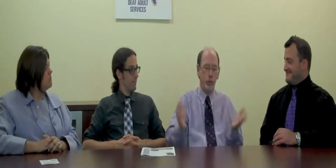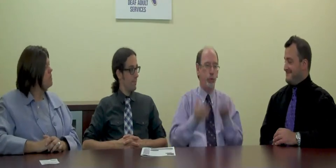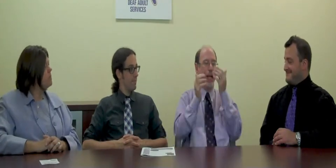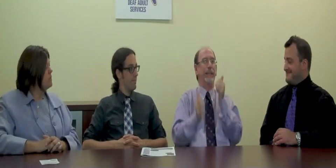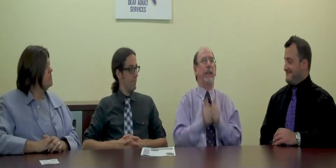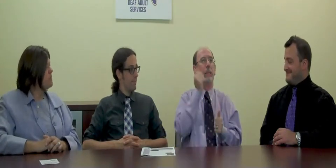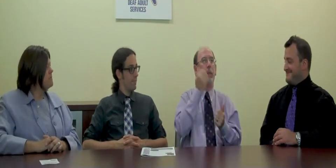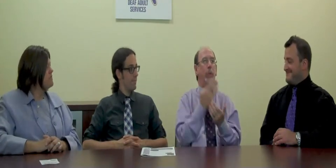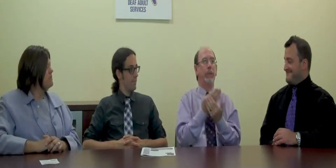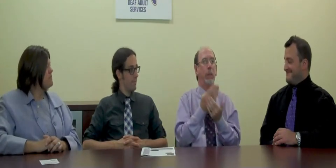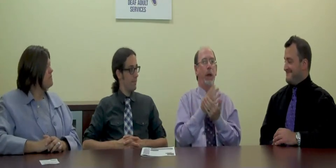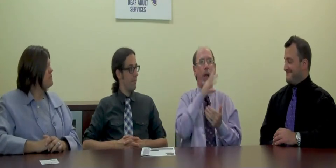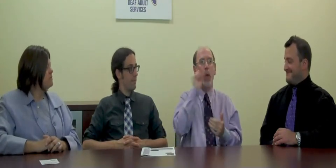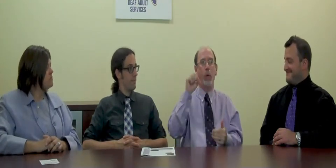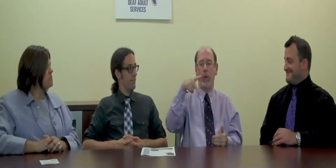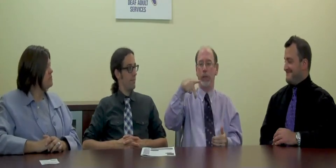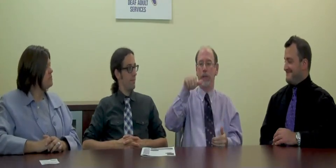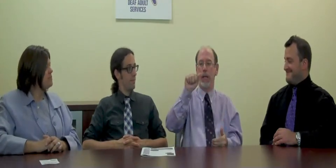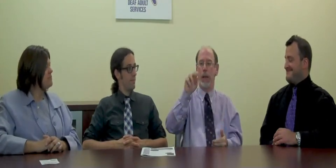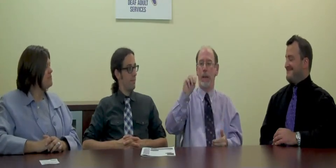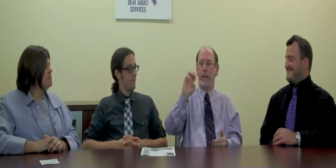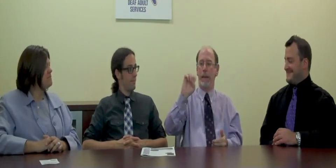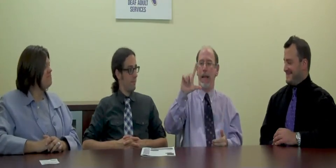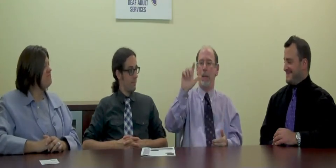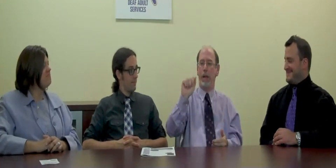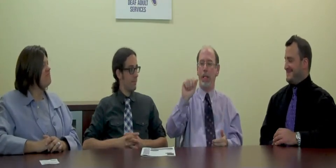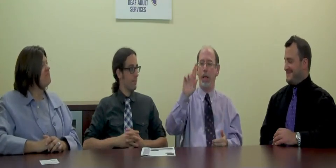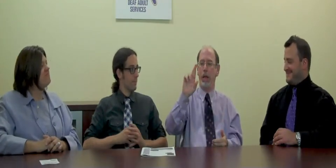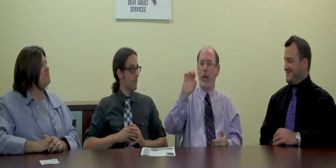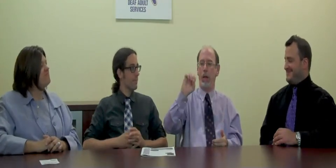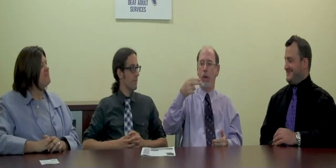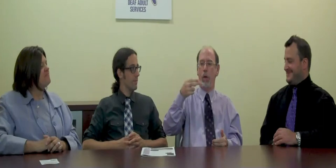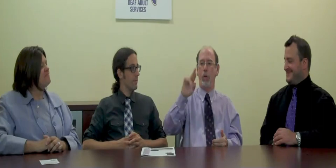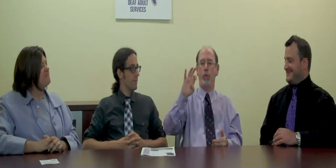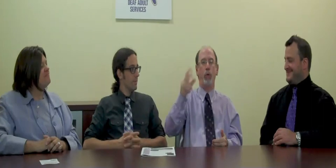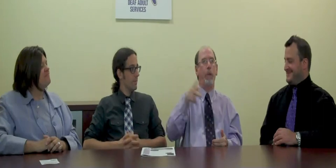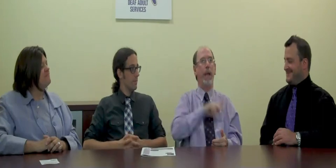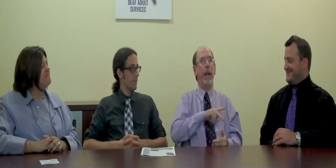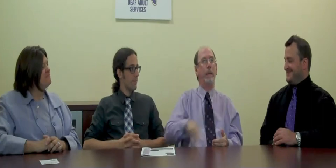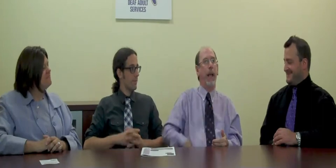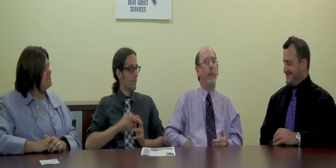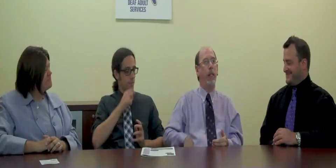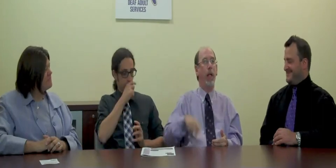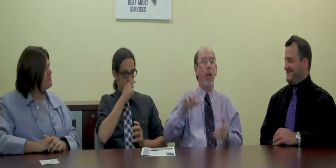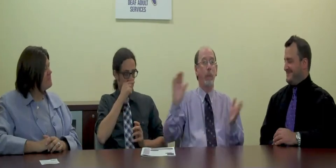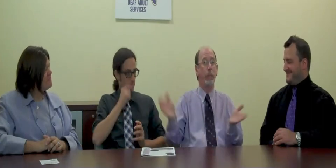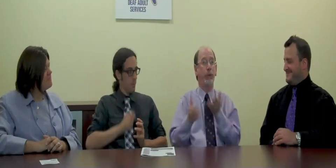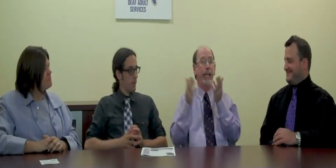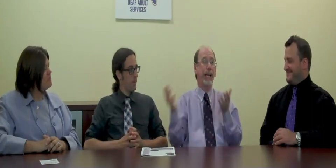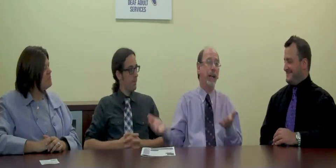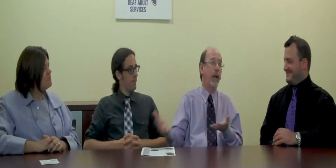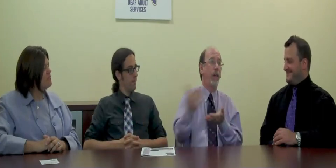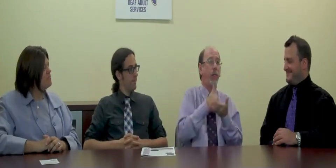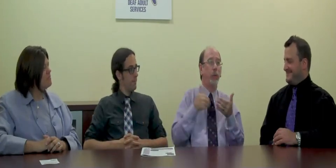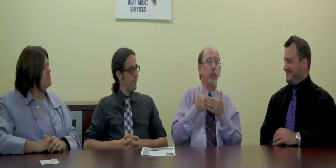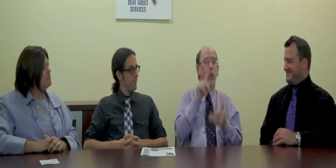The board member who raised the most money was Pamela Warren, bringing in close to